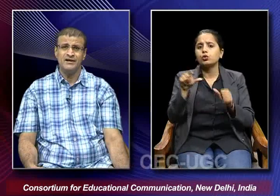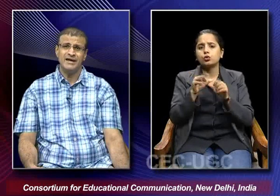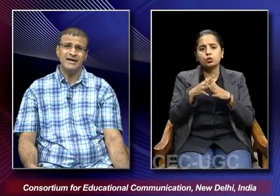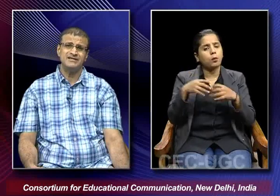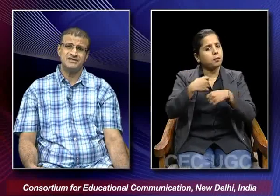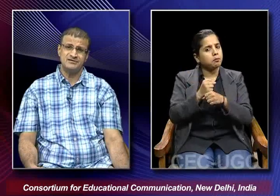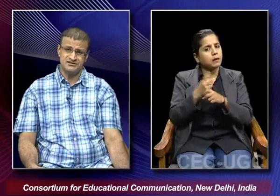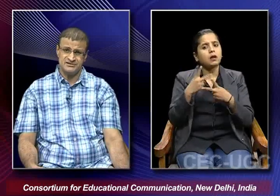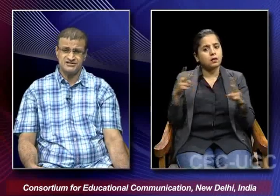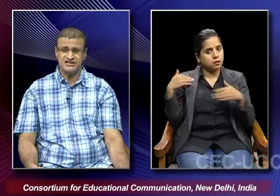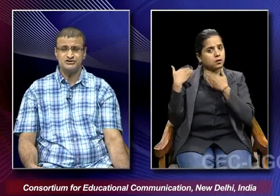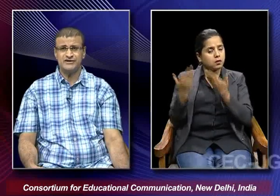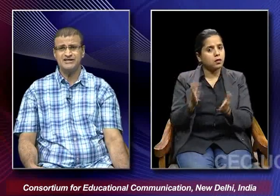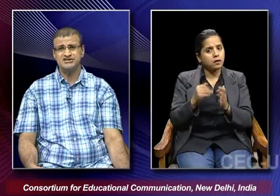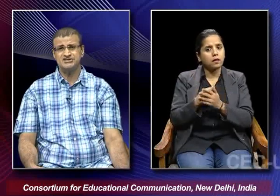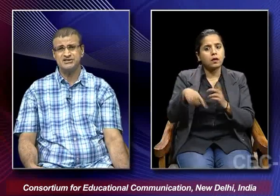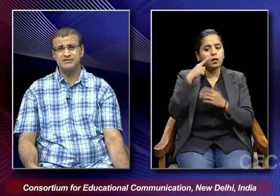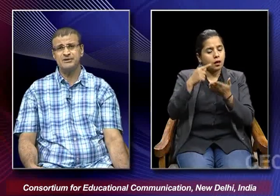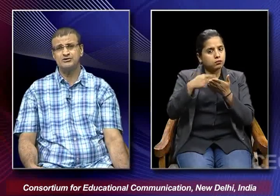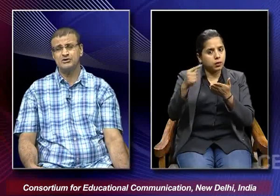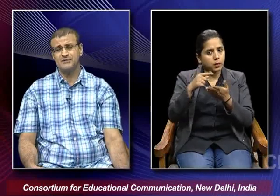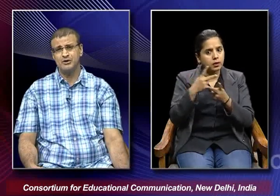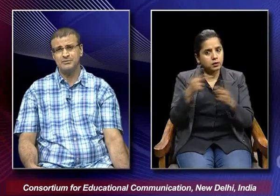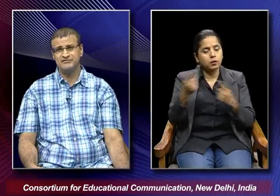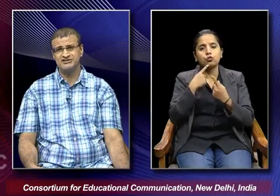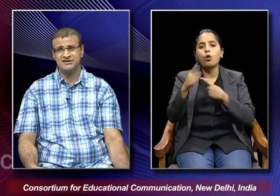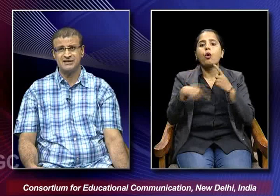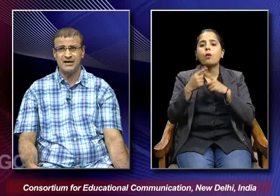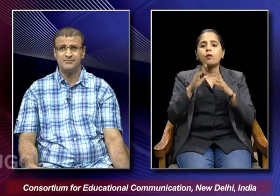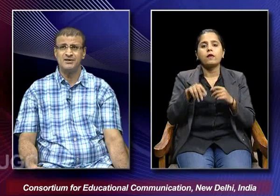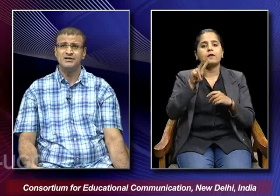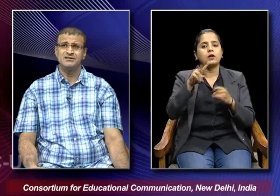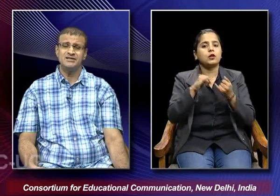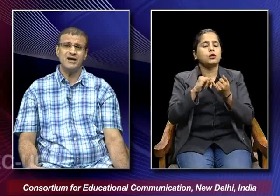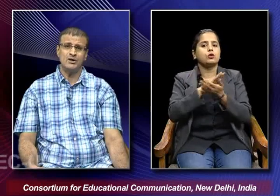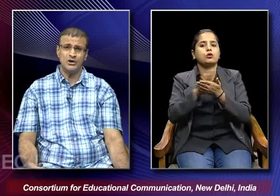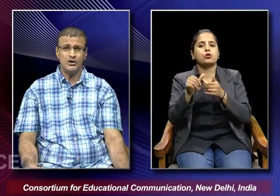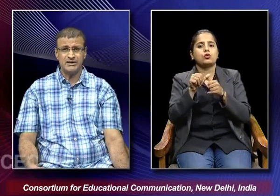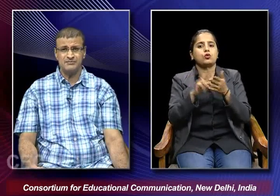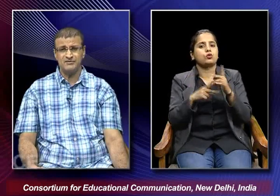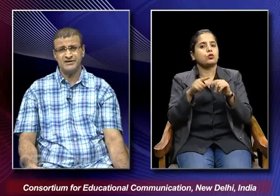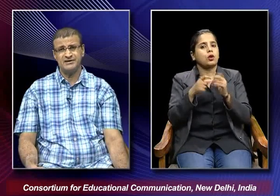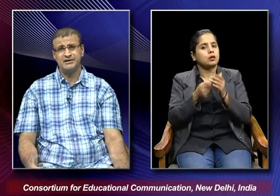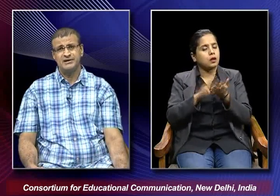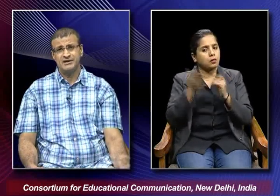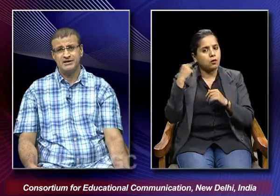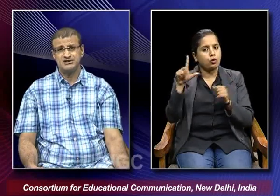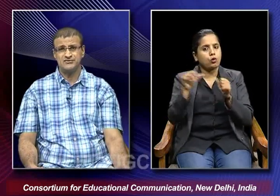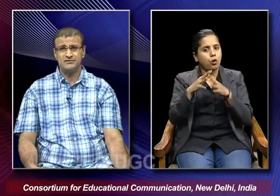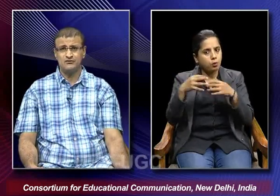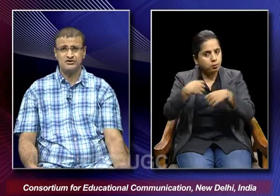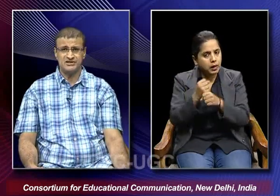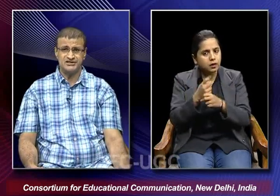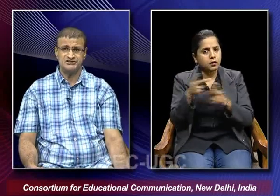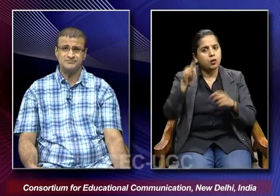as these kinds of connections they were being talked about by v shantaram that how a law came when his